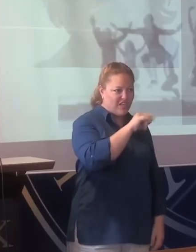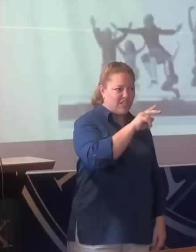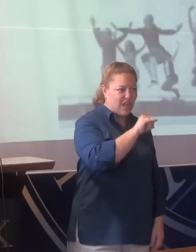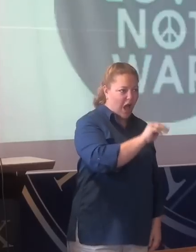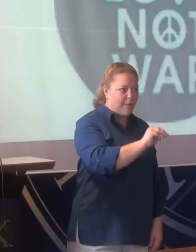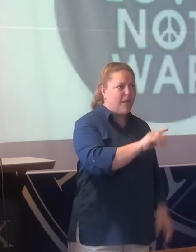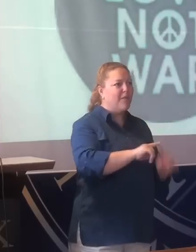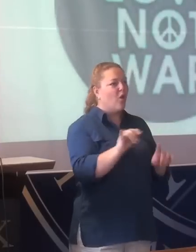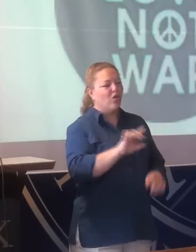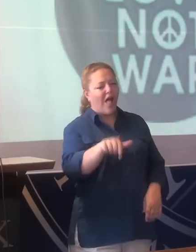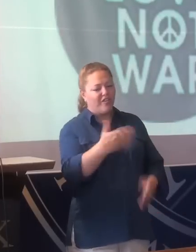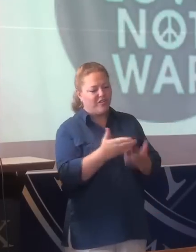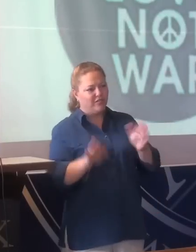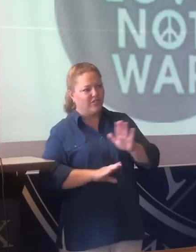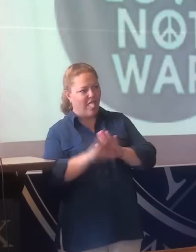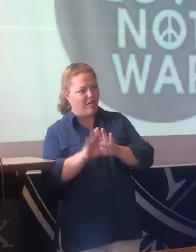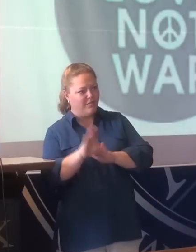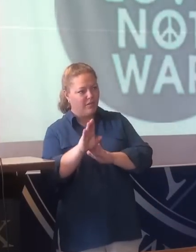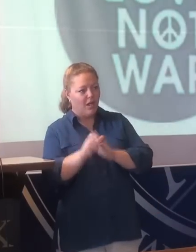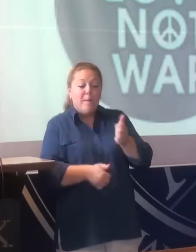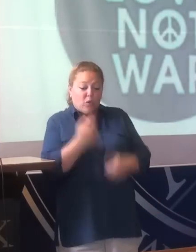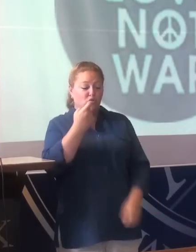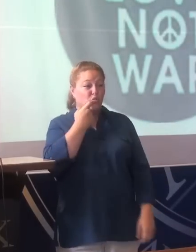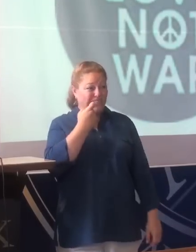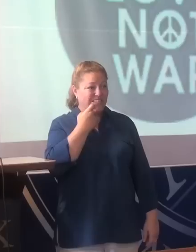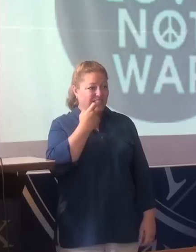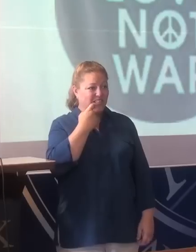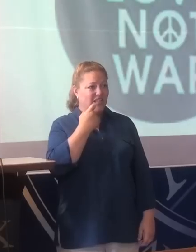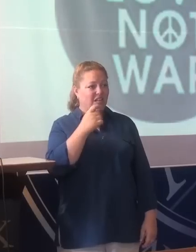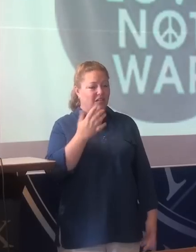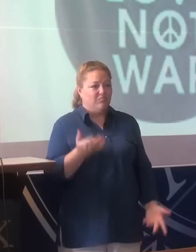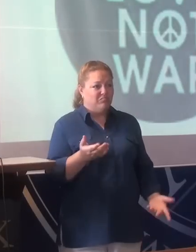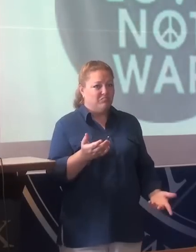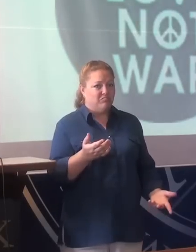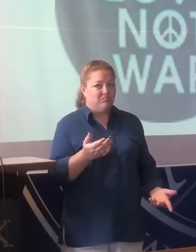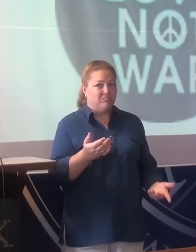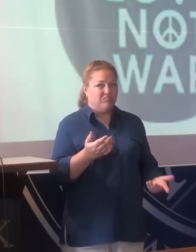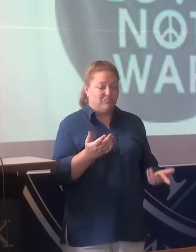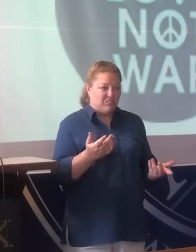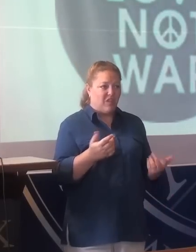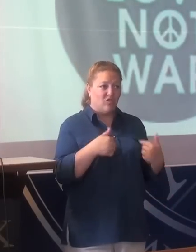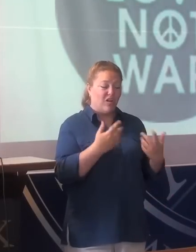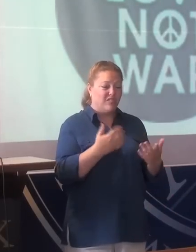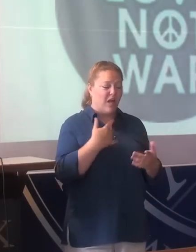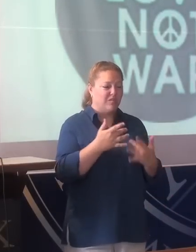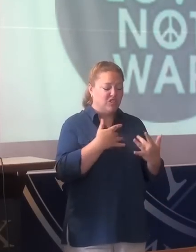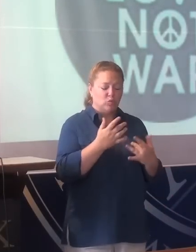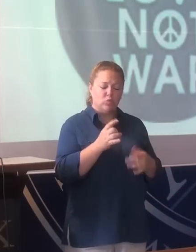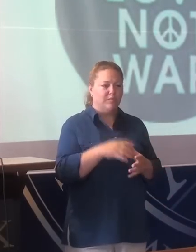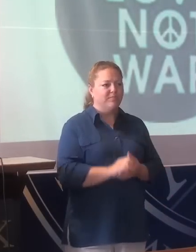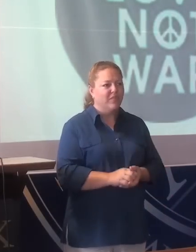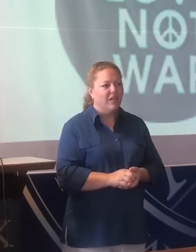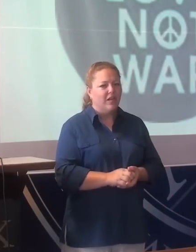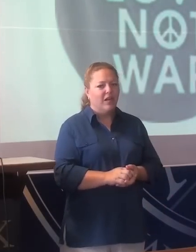of other developments, most recently, of course, in the Vulcan War, so far as I'm concerned. It was only